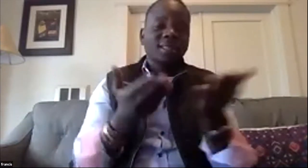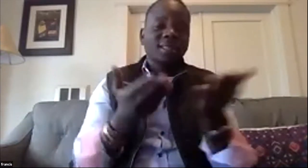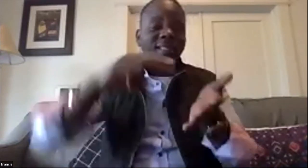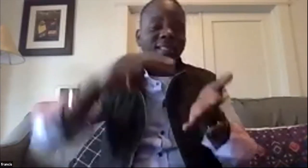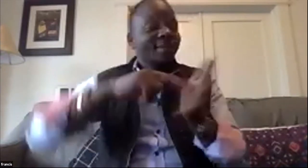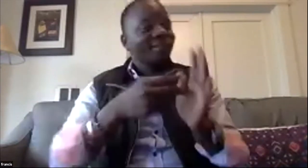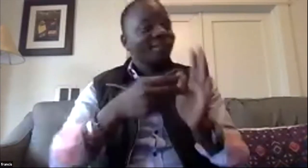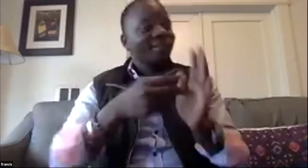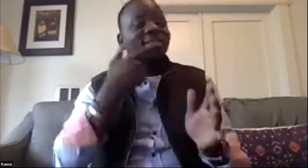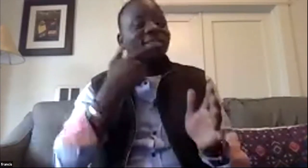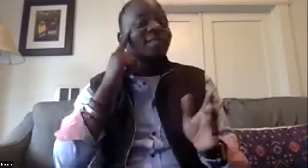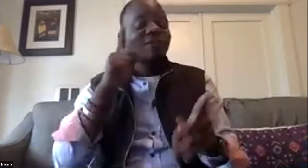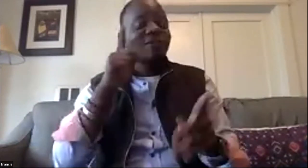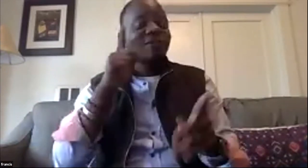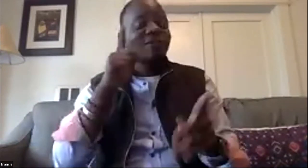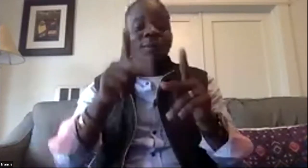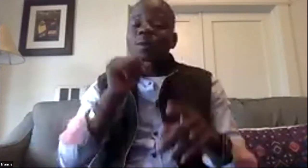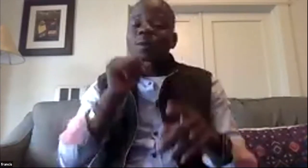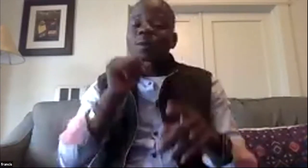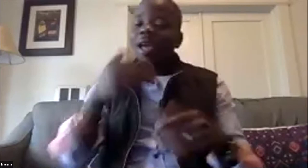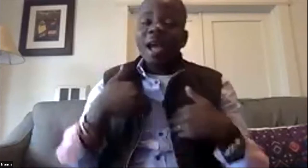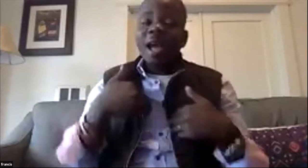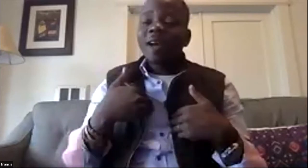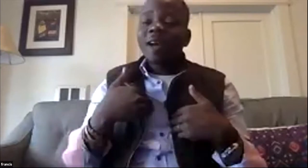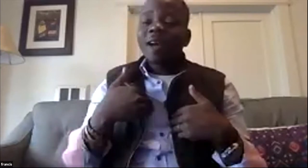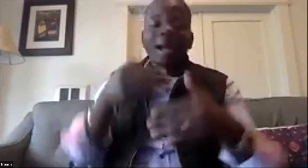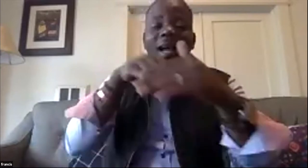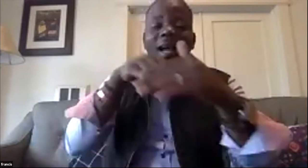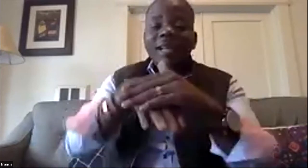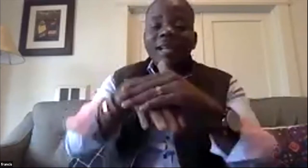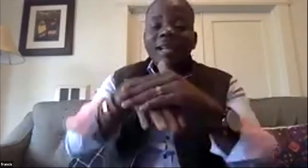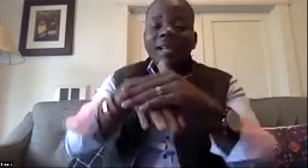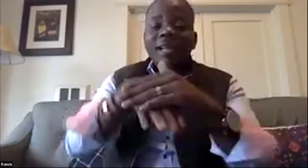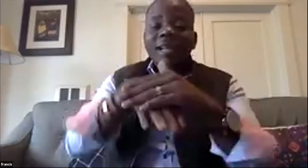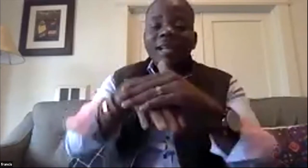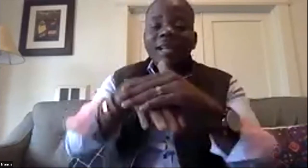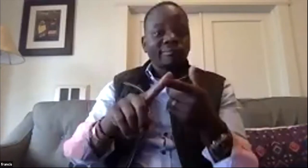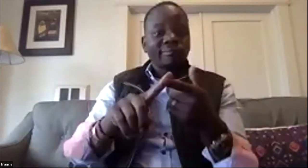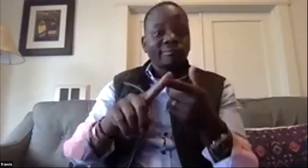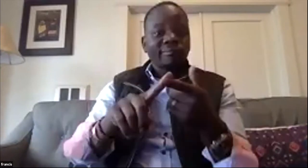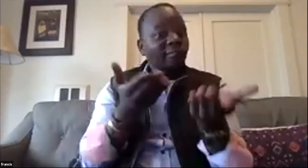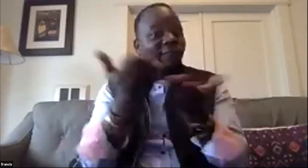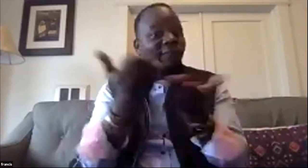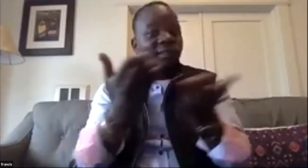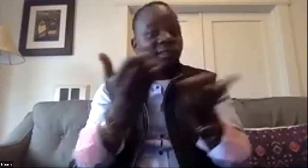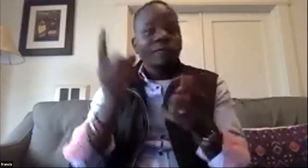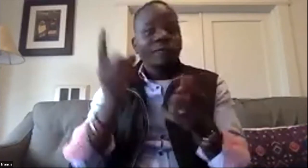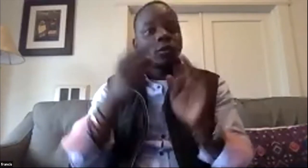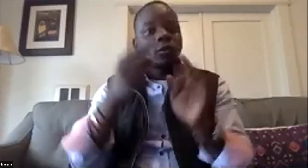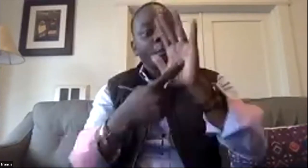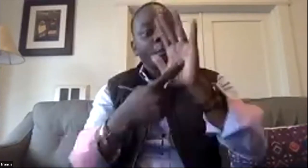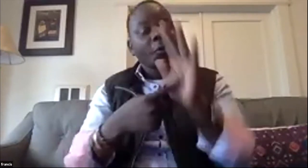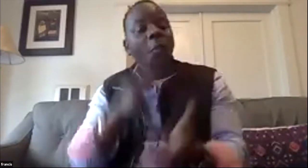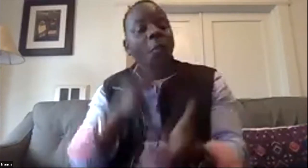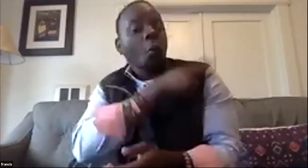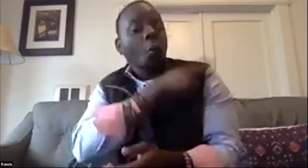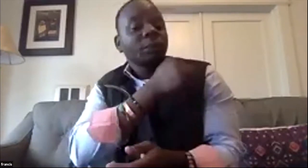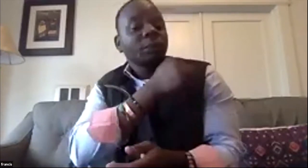community to the hearing community and we need to have better interpreting because that means that deaf people can have more